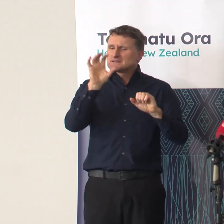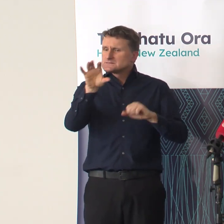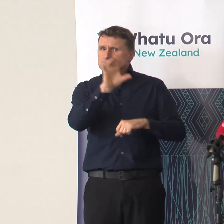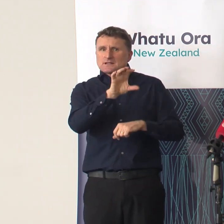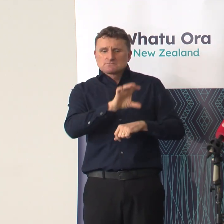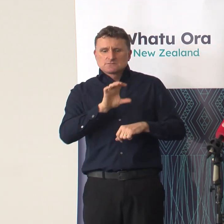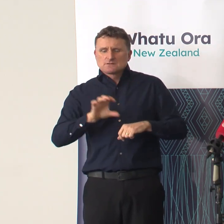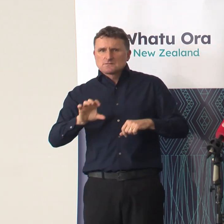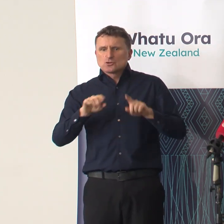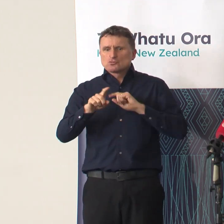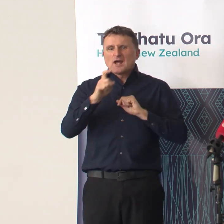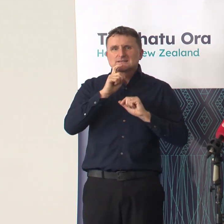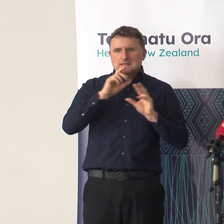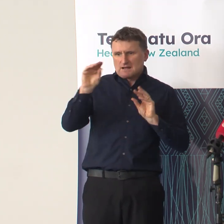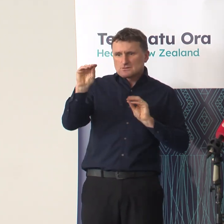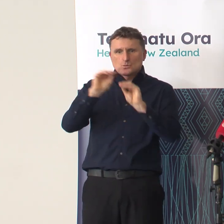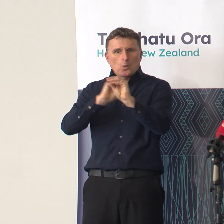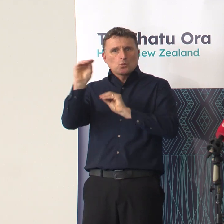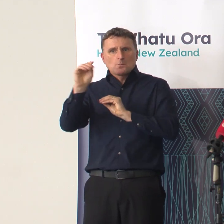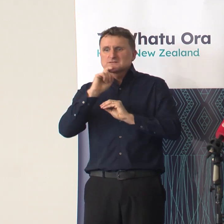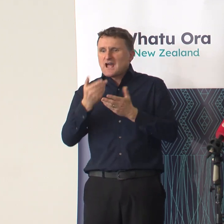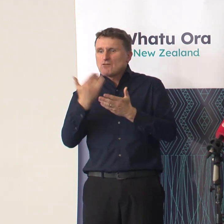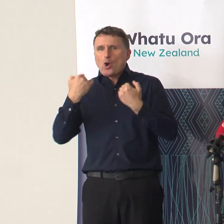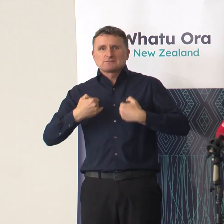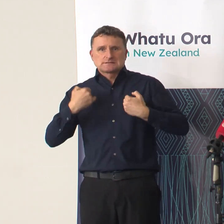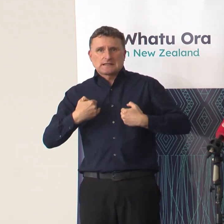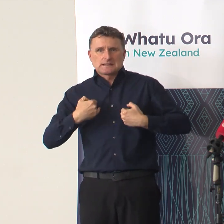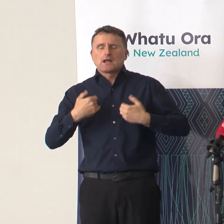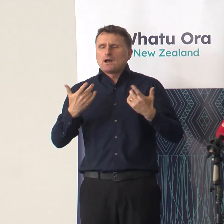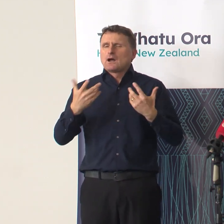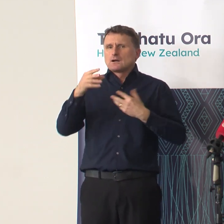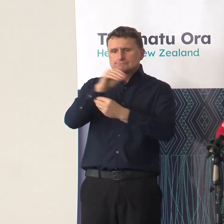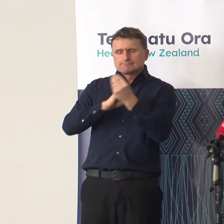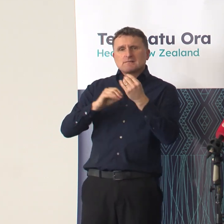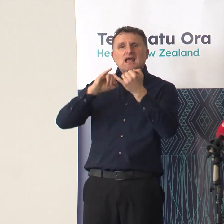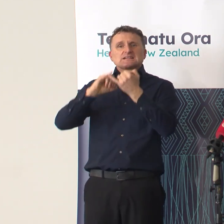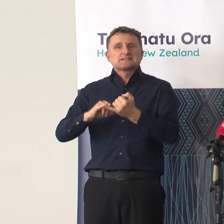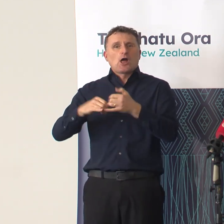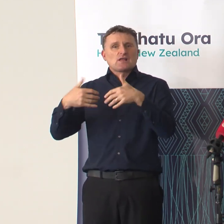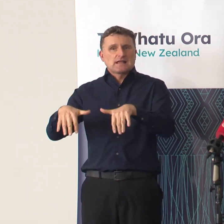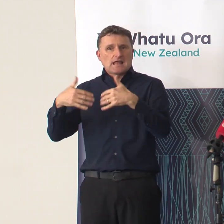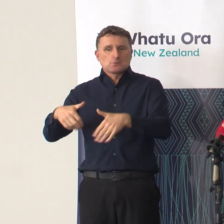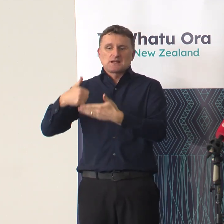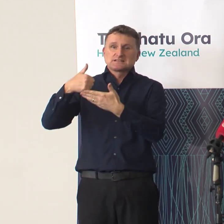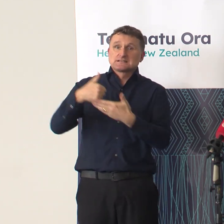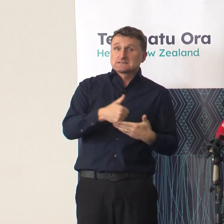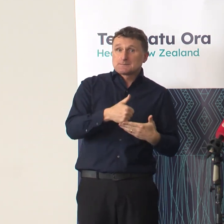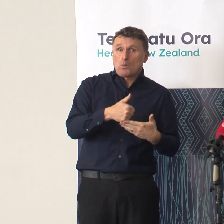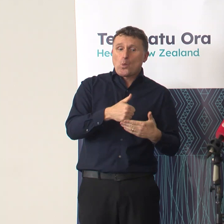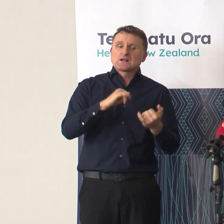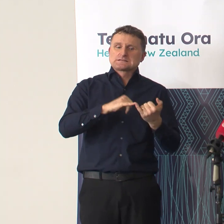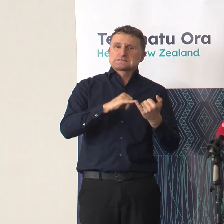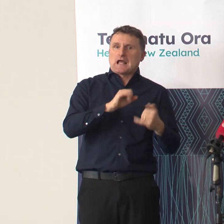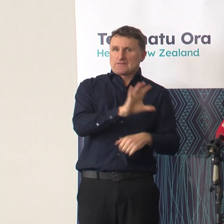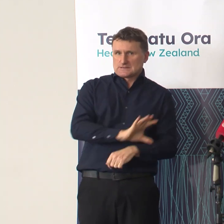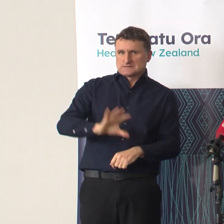utilise available resources. So for instance, South Canterbury is supporting the Southern District